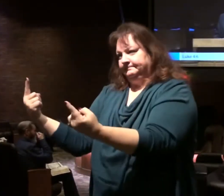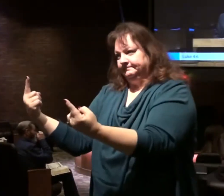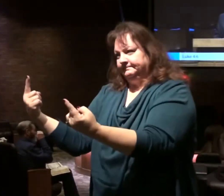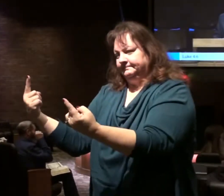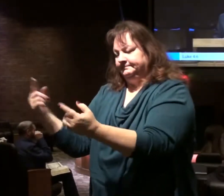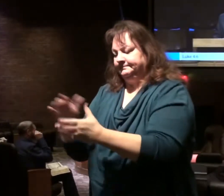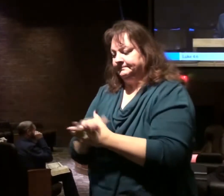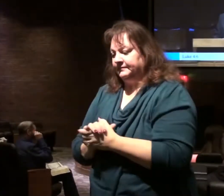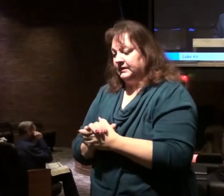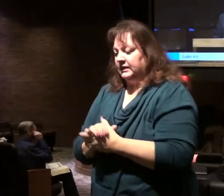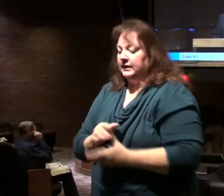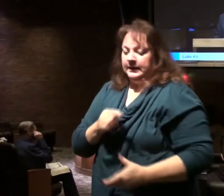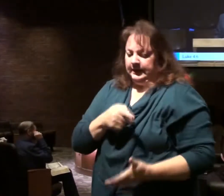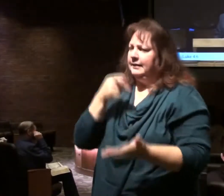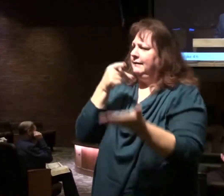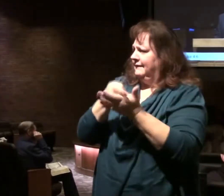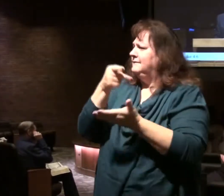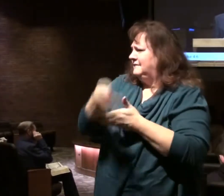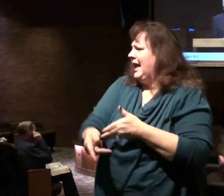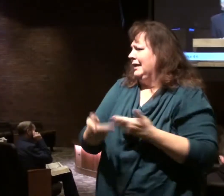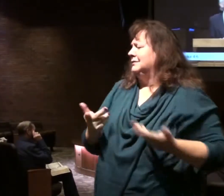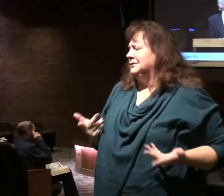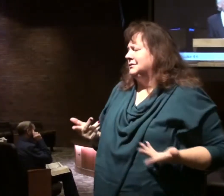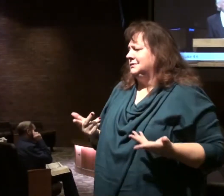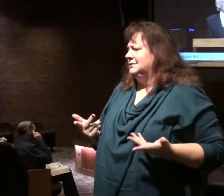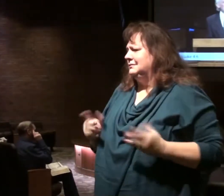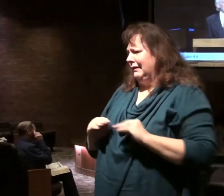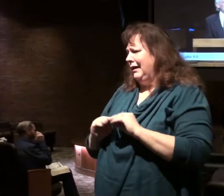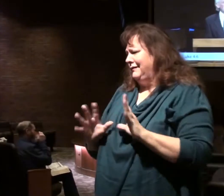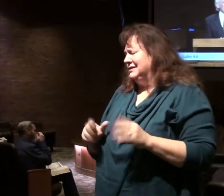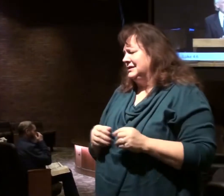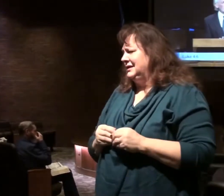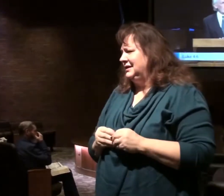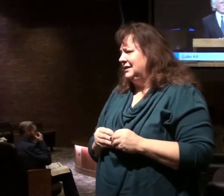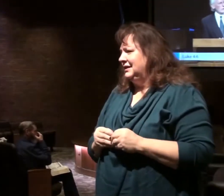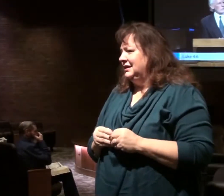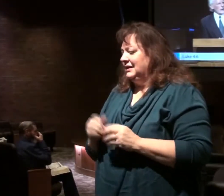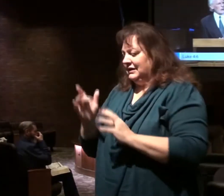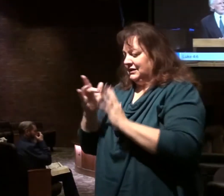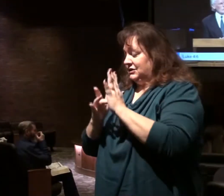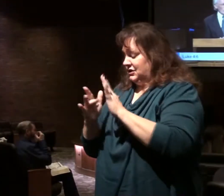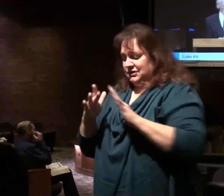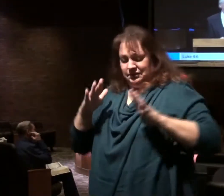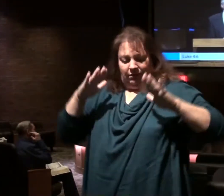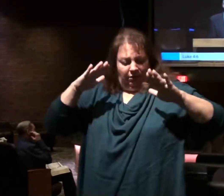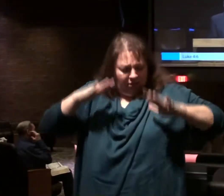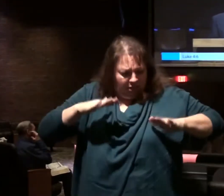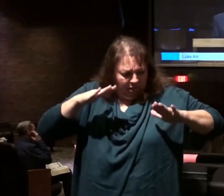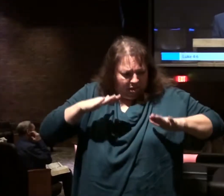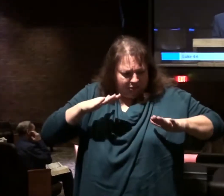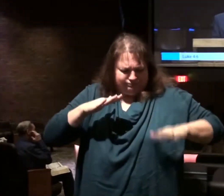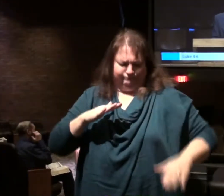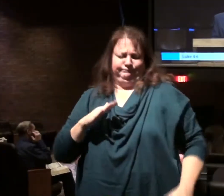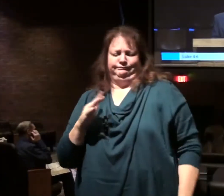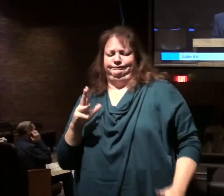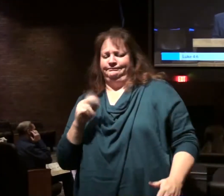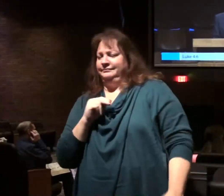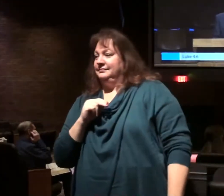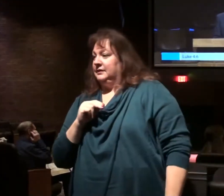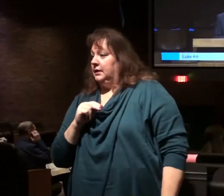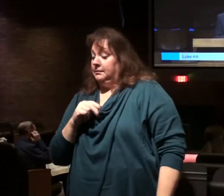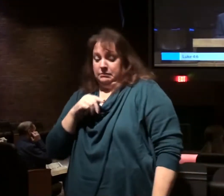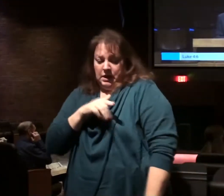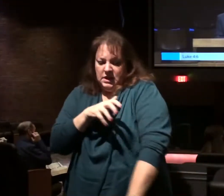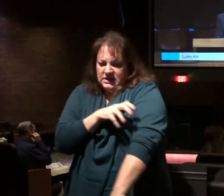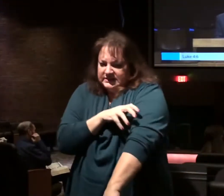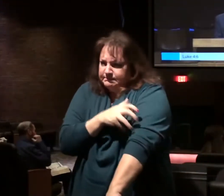Obviously, the devil failed in this attempt to get Christ to bow before him. But you see